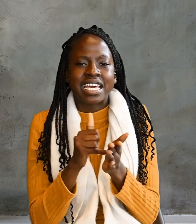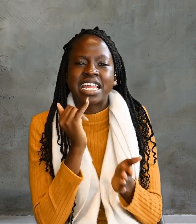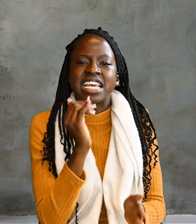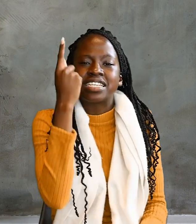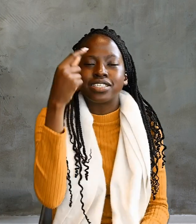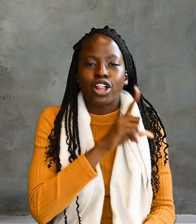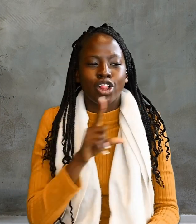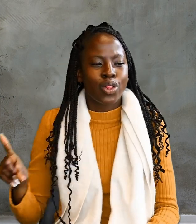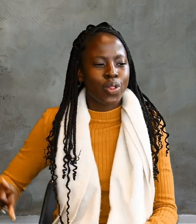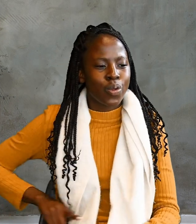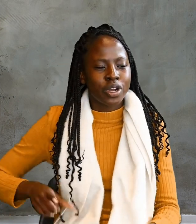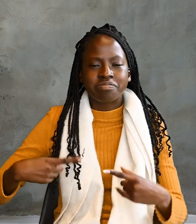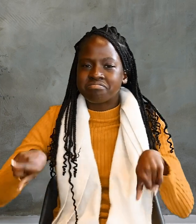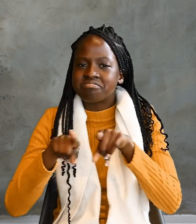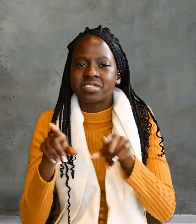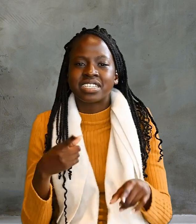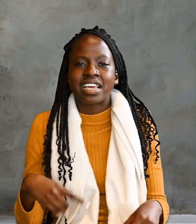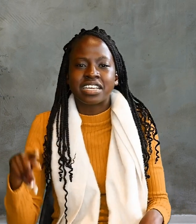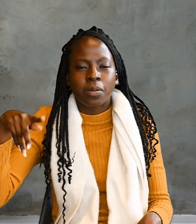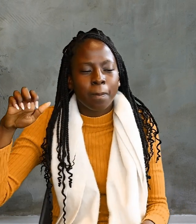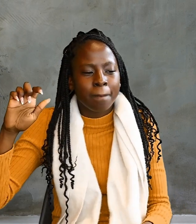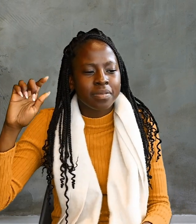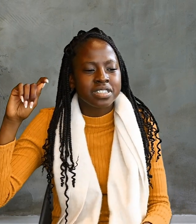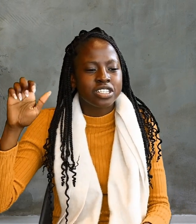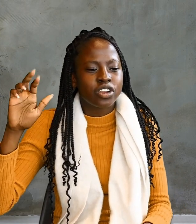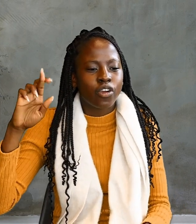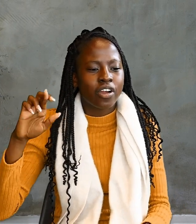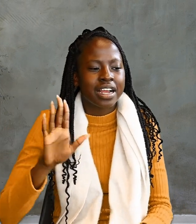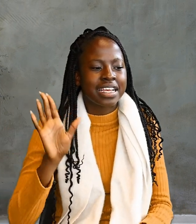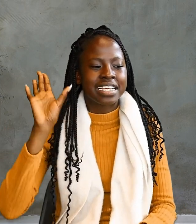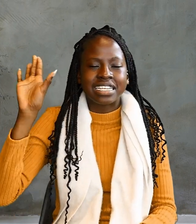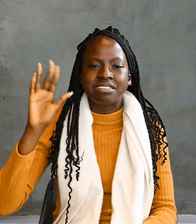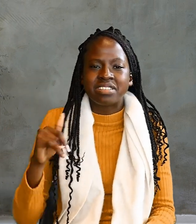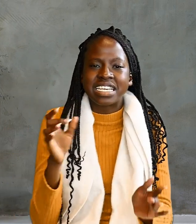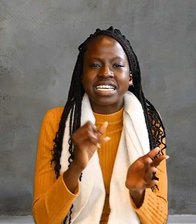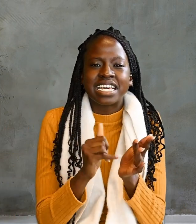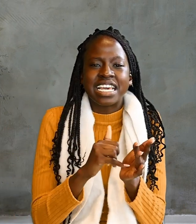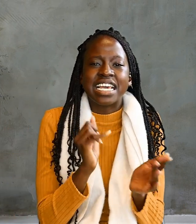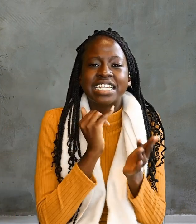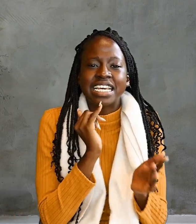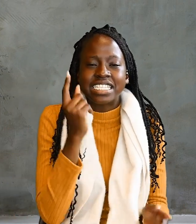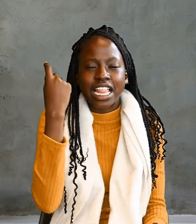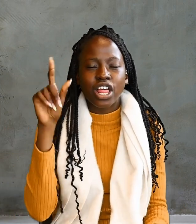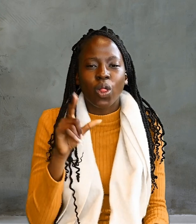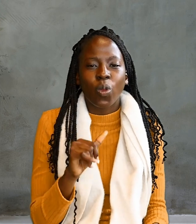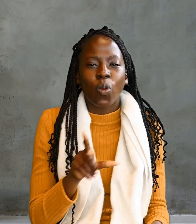is the Lord. As soon as Peter heard him say, It is the Lord, he wrapped his outer garment